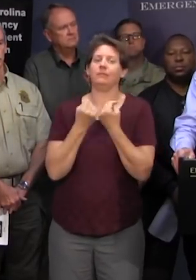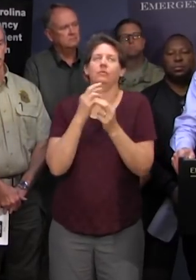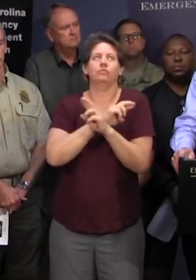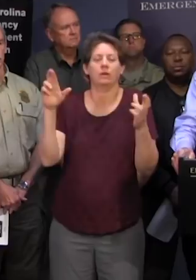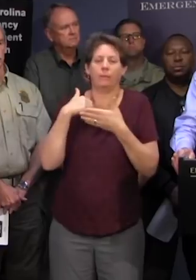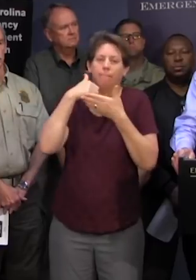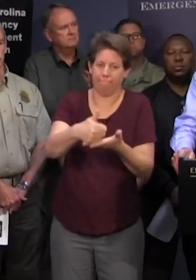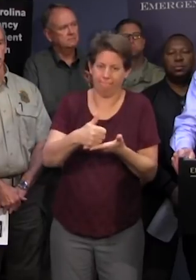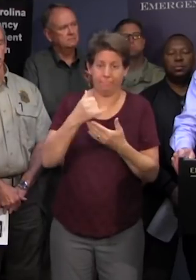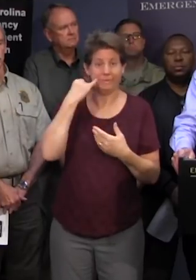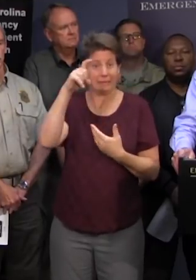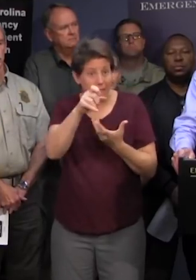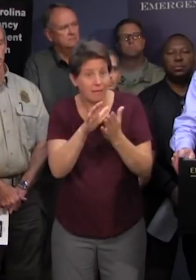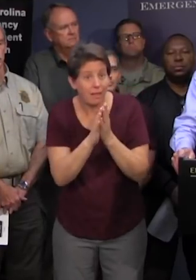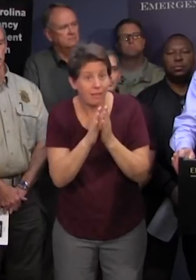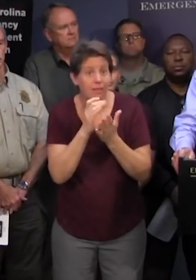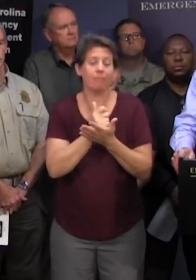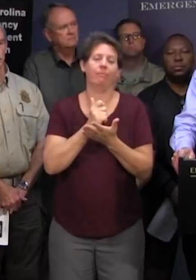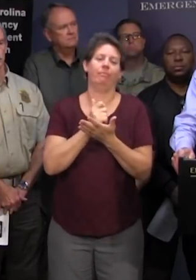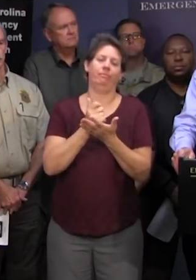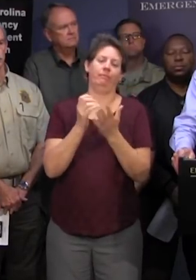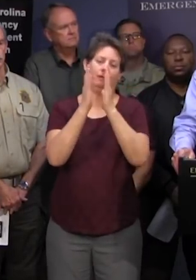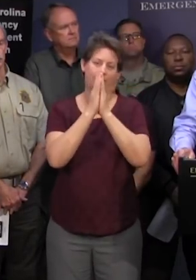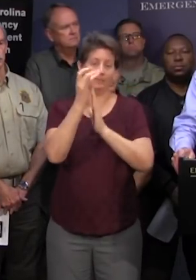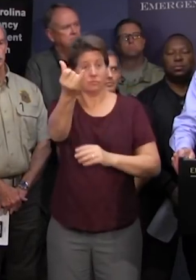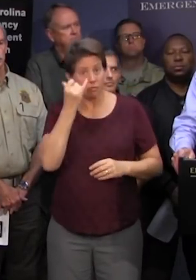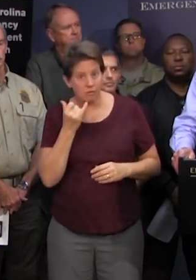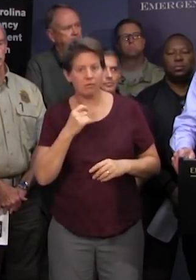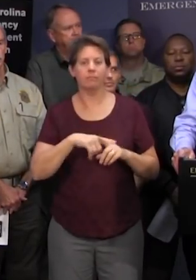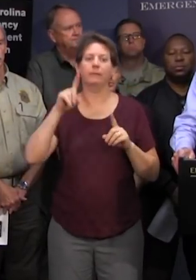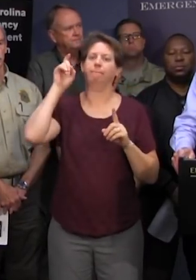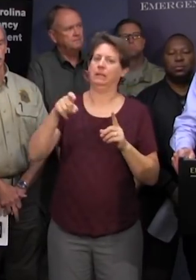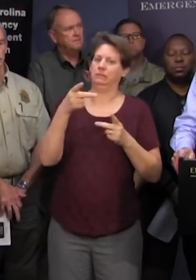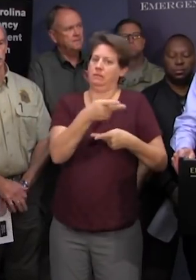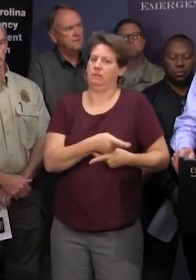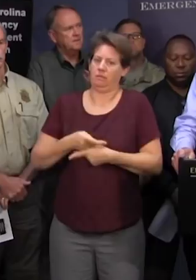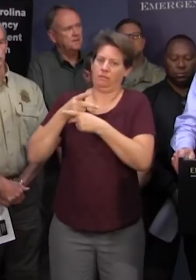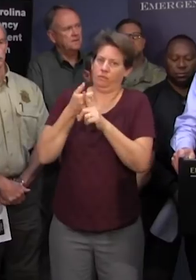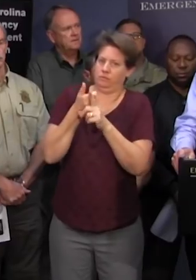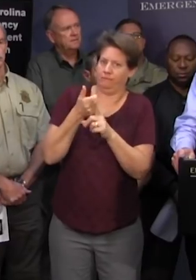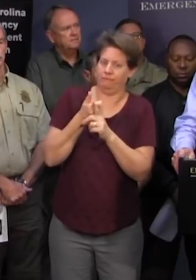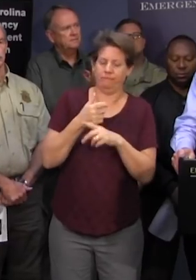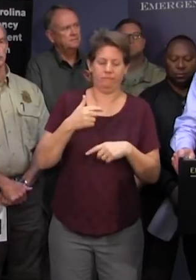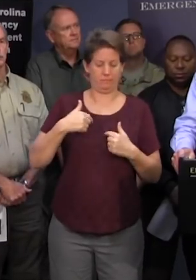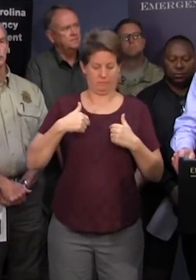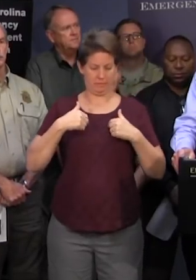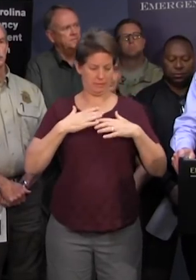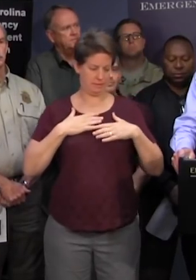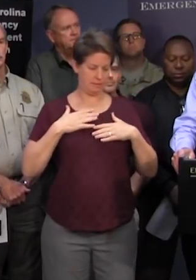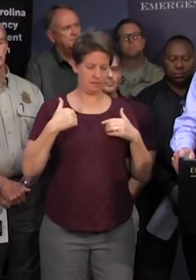help if you need help call us but you must be careful yourself you must be your own